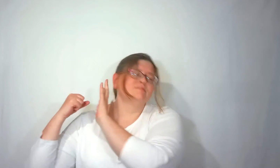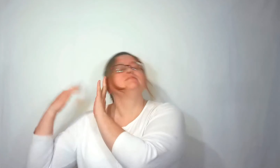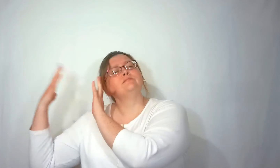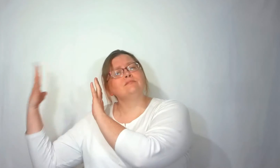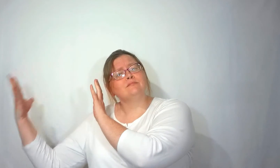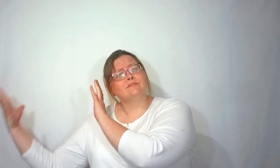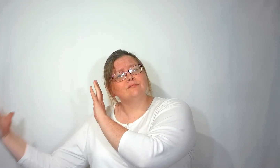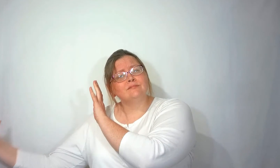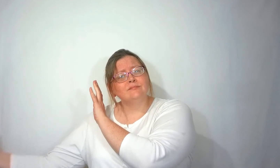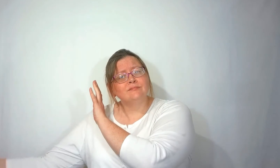see